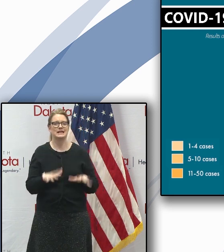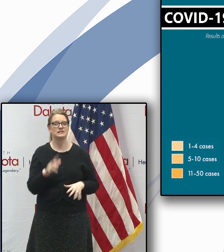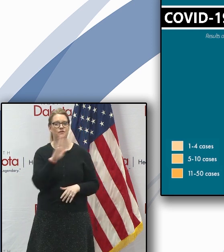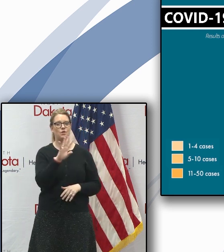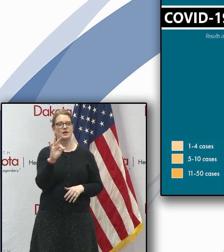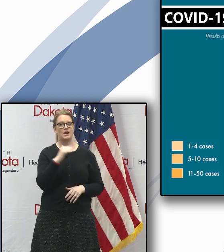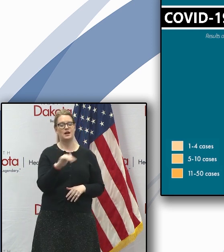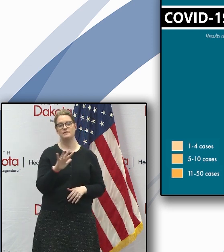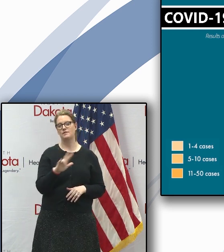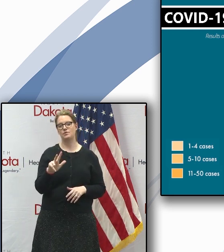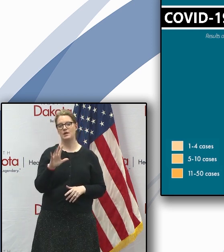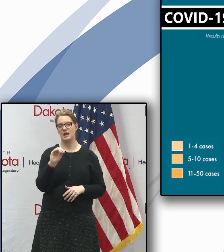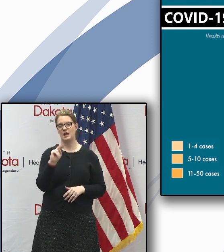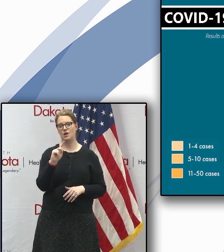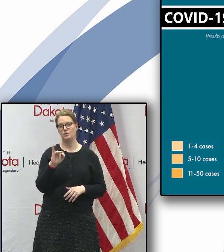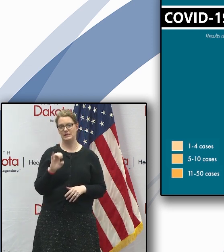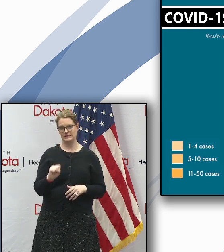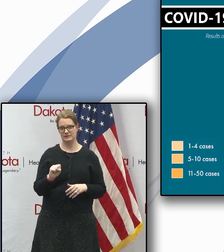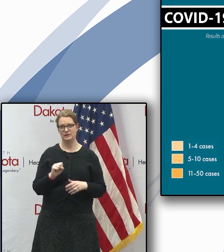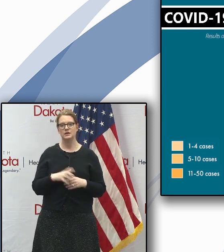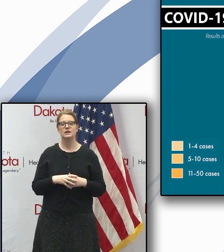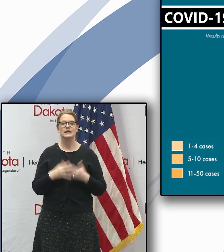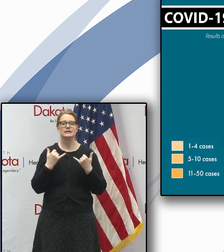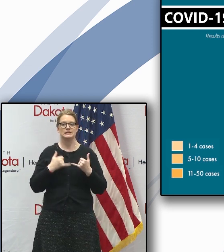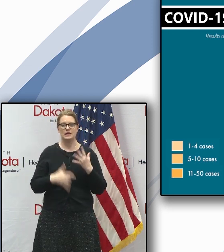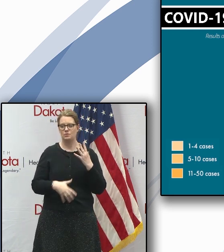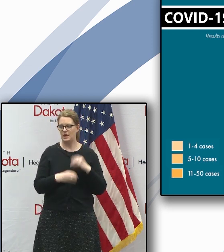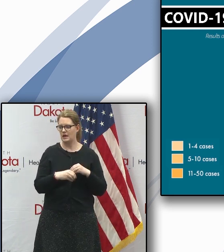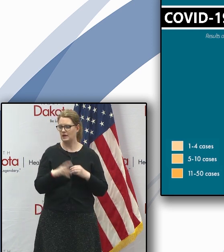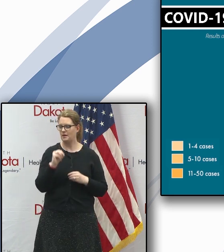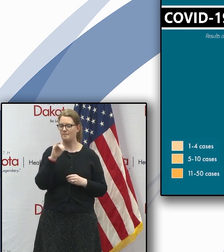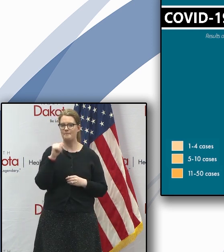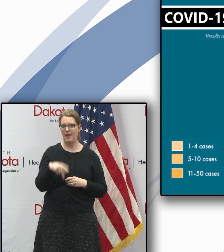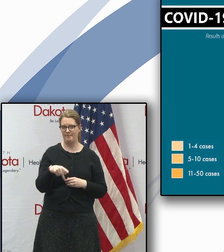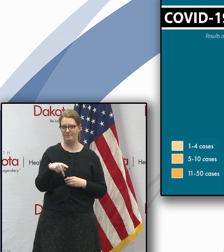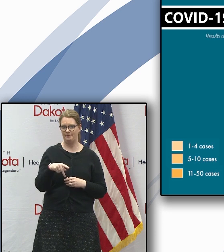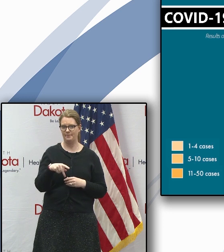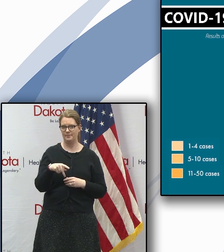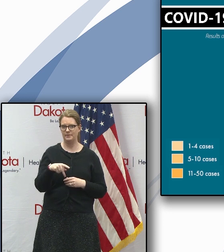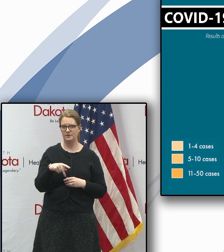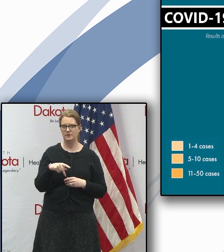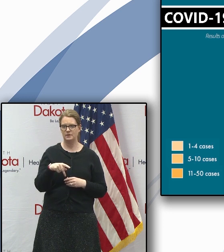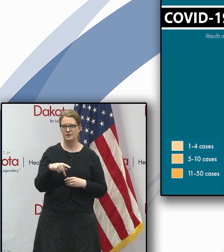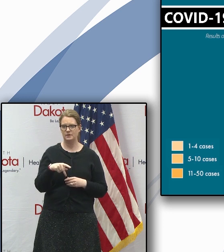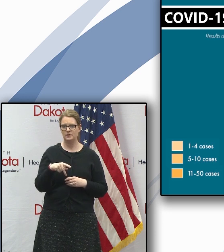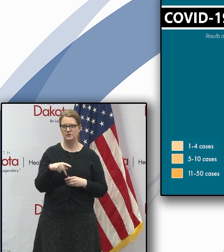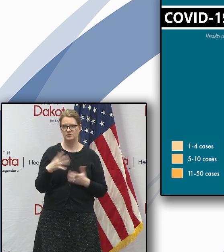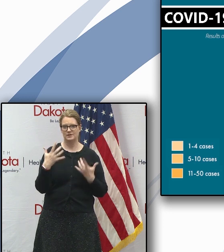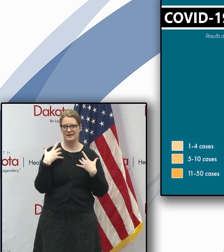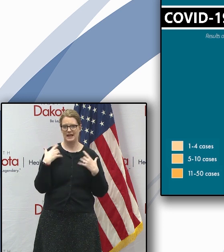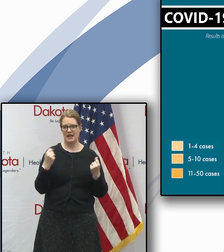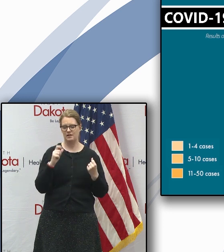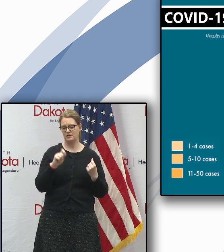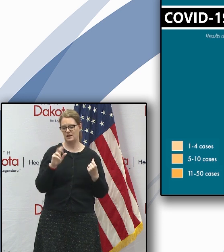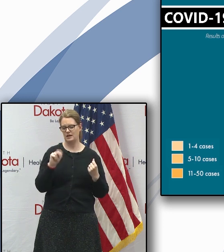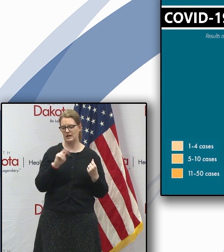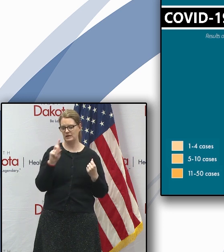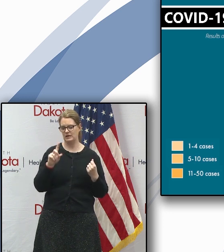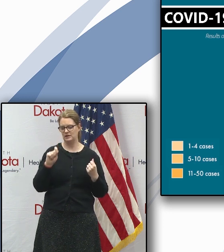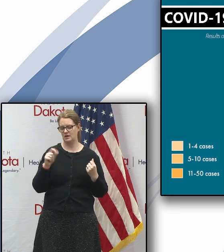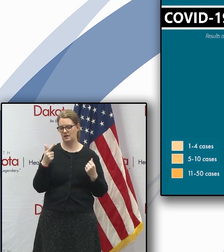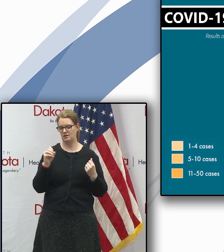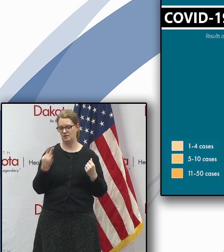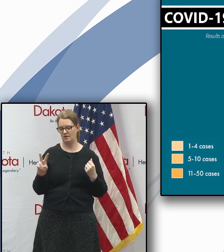53 counties and today we're adding a map to the health.nd.gov